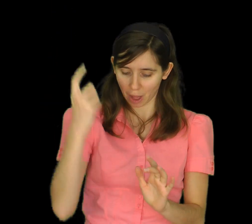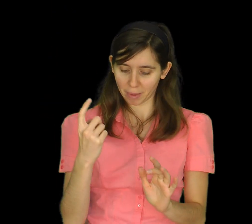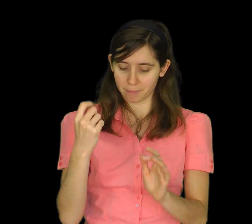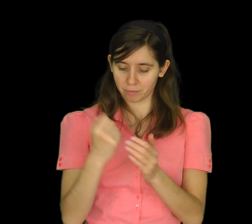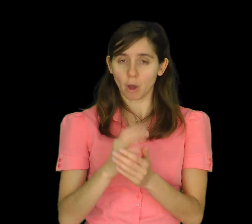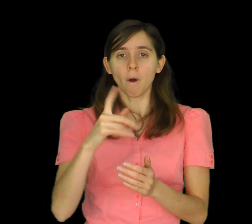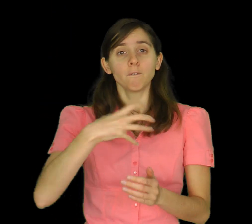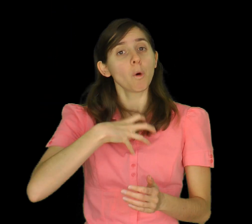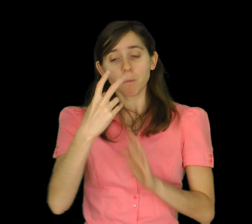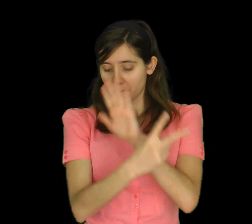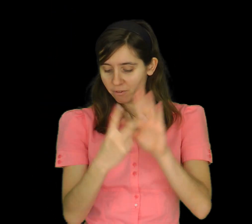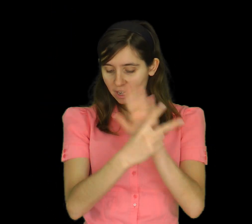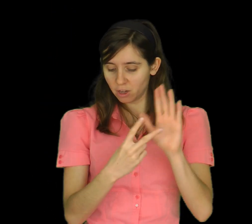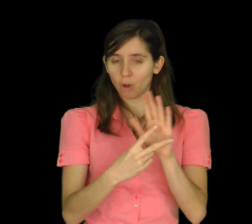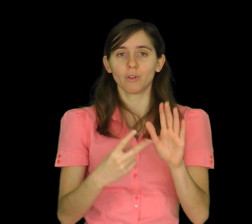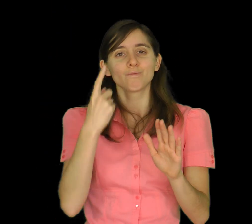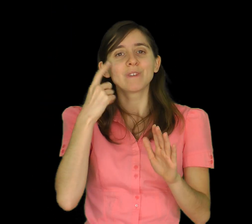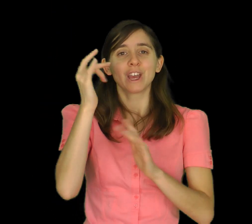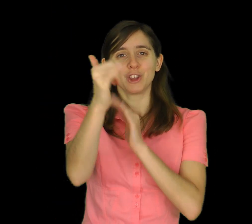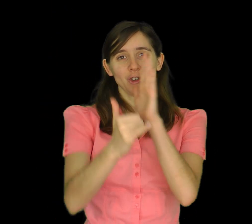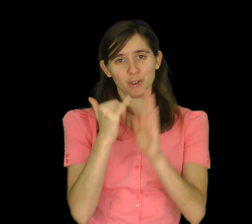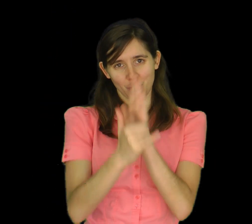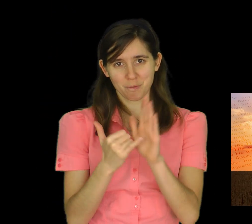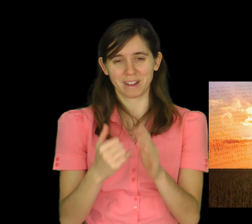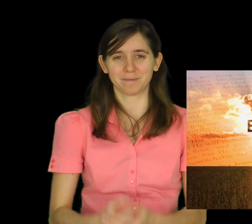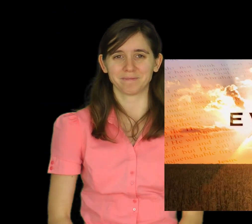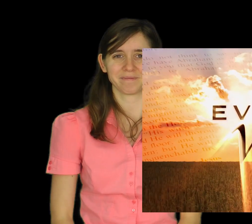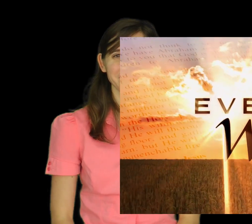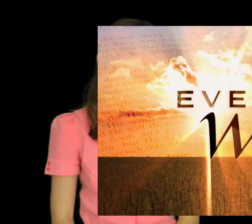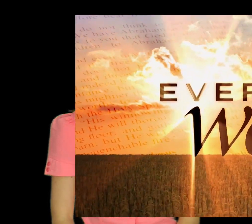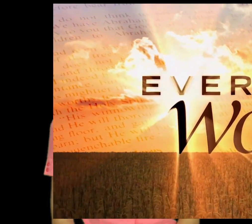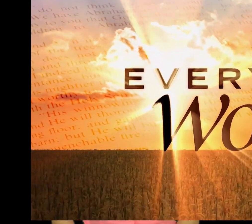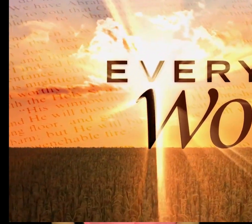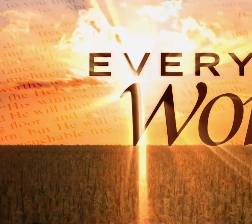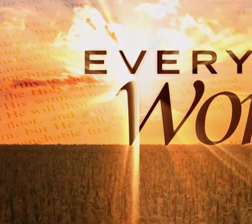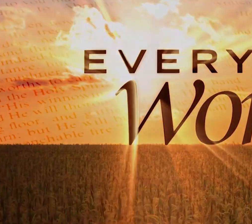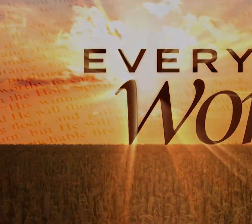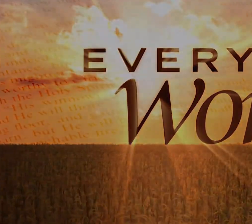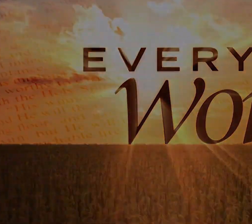I'm John Bradshaw for It Is Written. Be sure to follow us on Facebook, Twitter, and Instagram. And let's live today by every word.